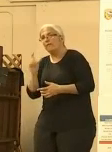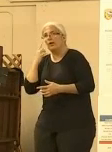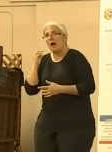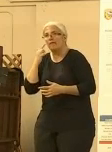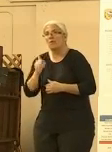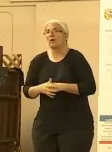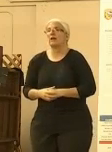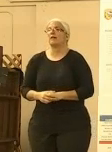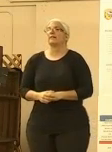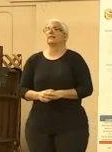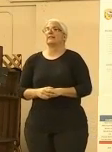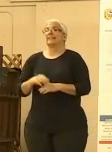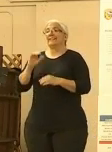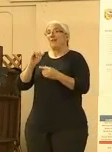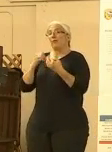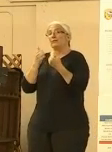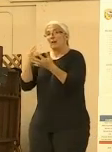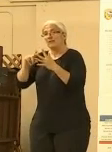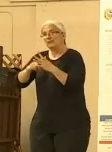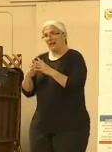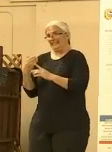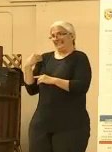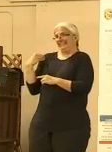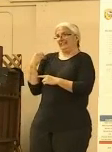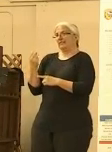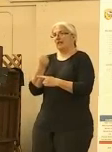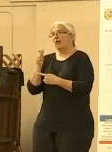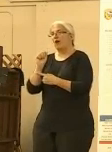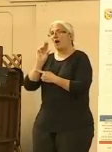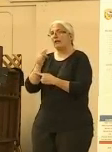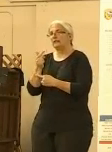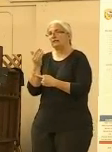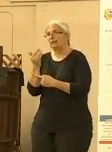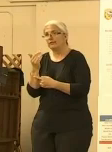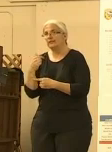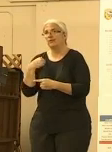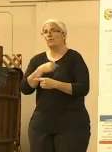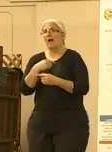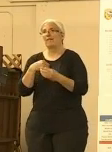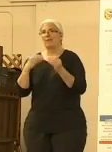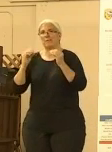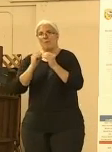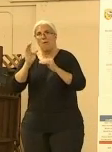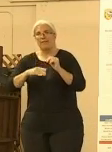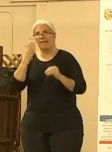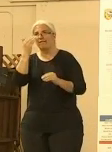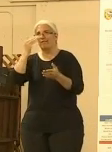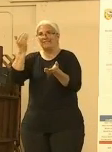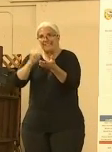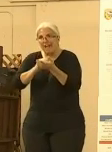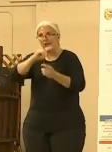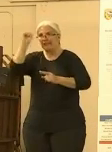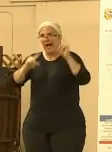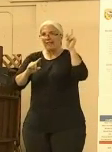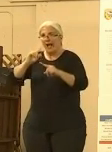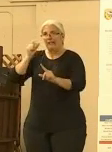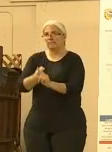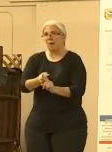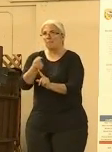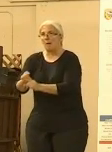over 13,000 lightning strikes. Just to kind of give a little perspective, as compared to 2019,